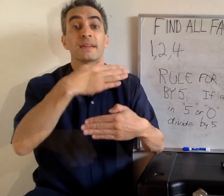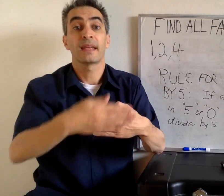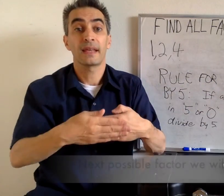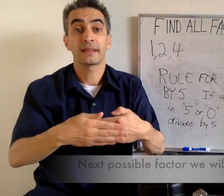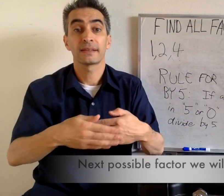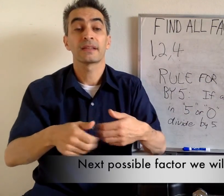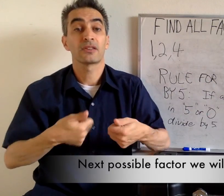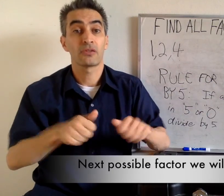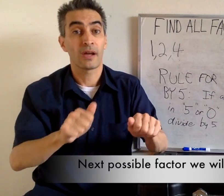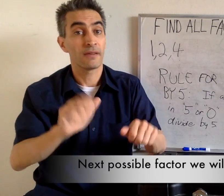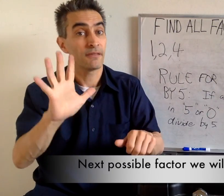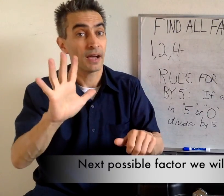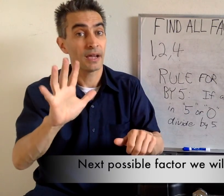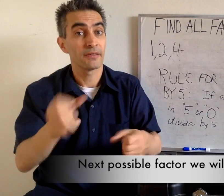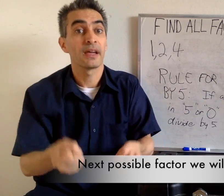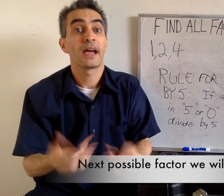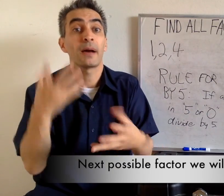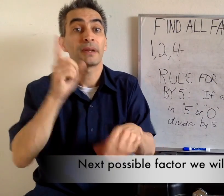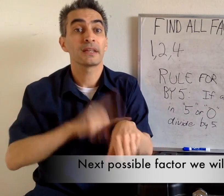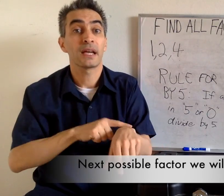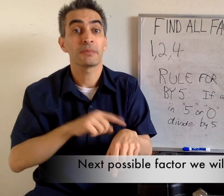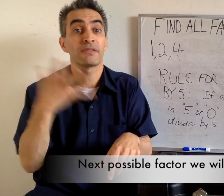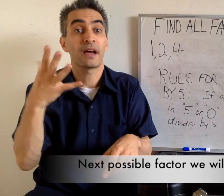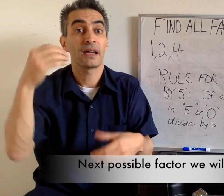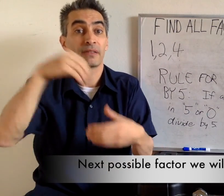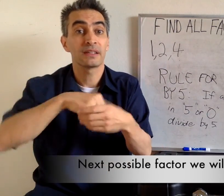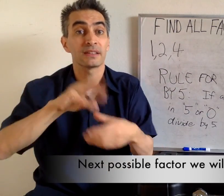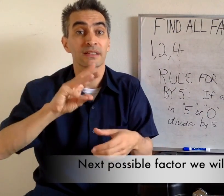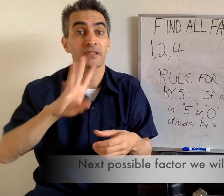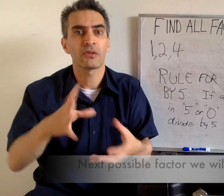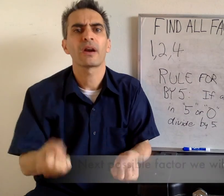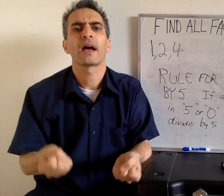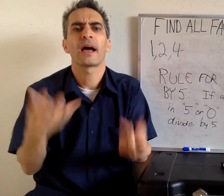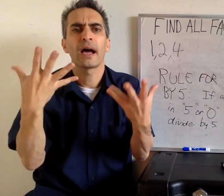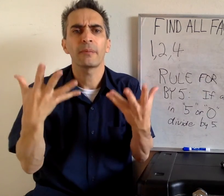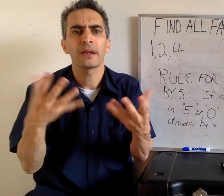Next, we're going to try 5. How many times does 5 go into 64?